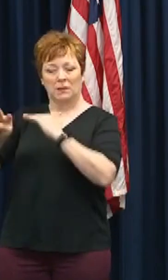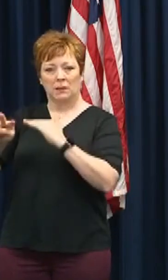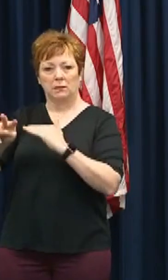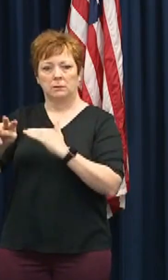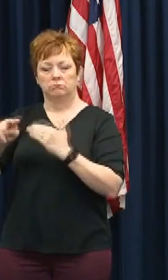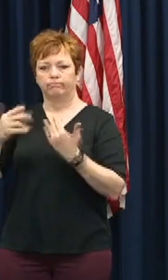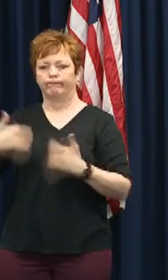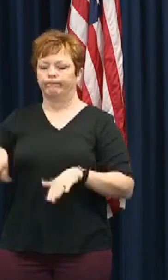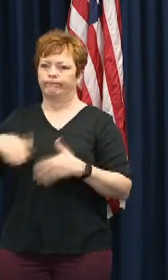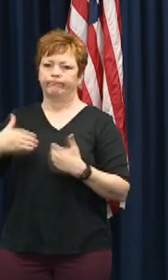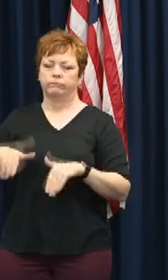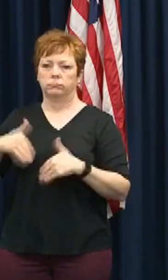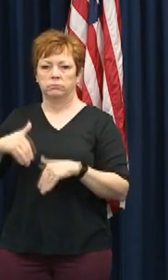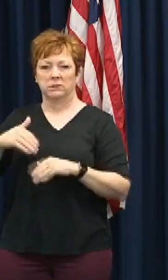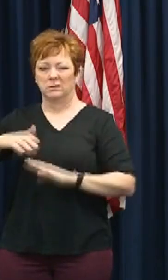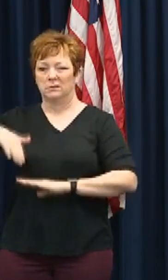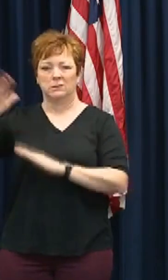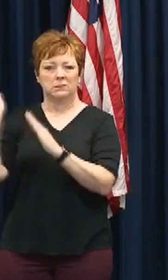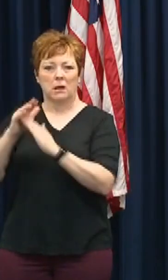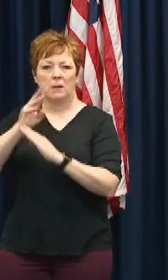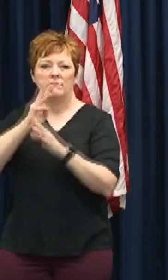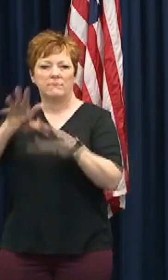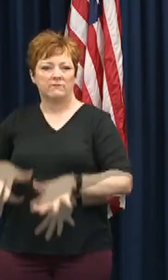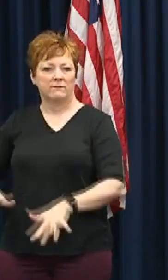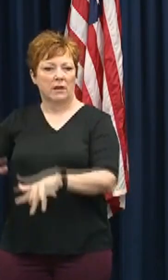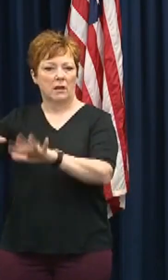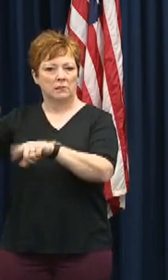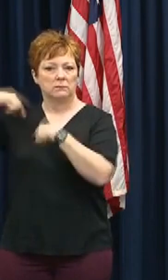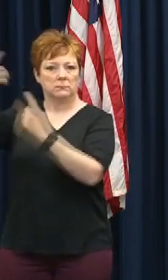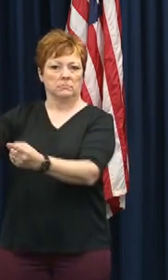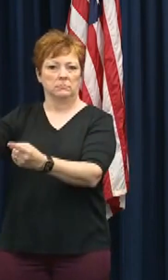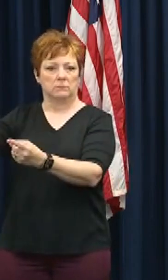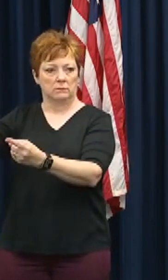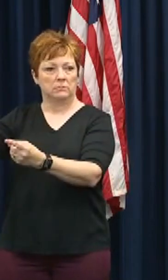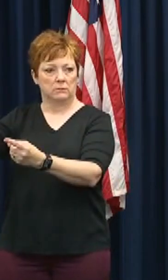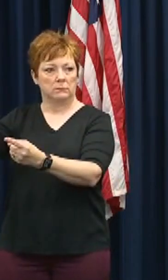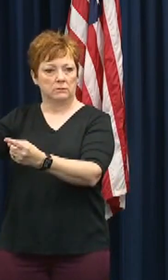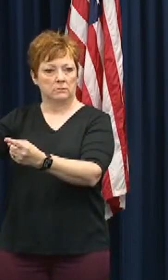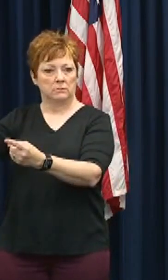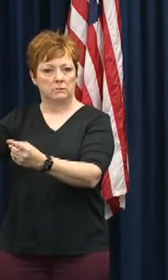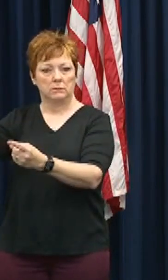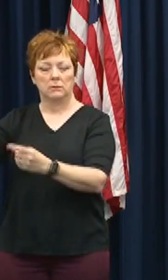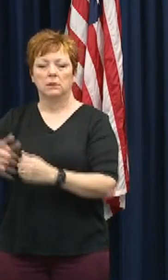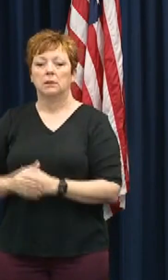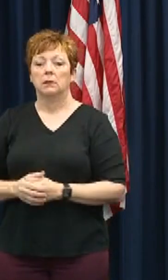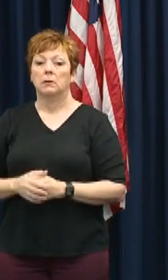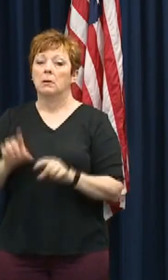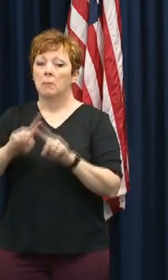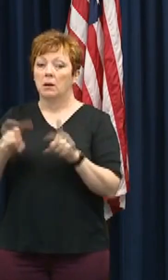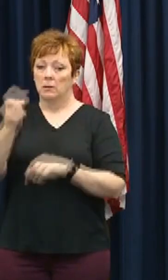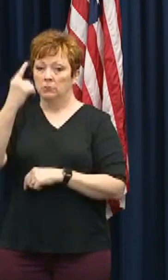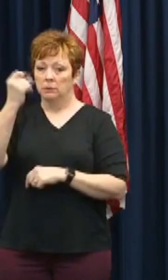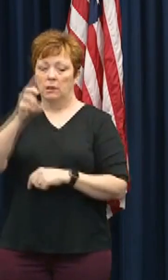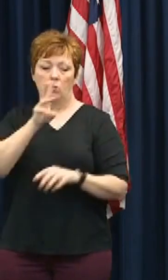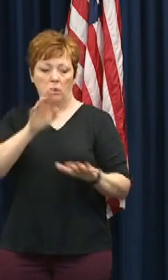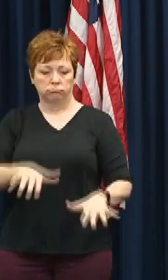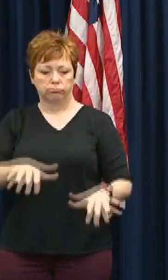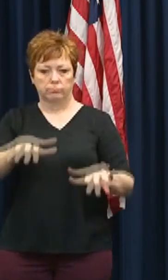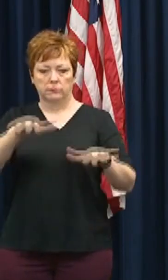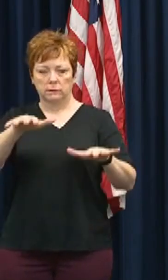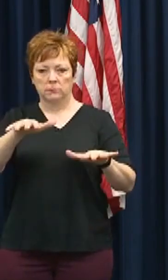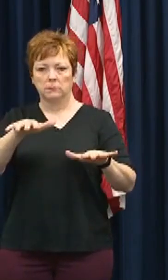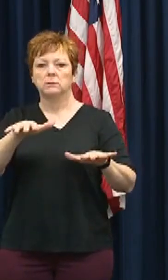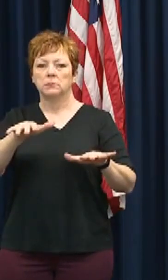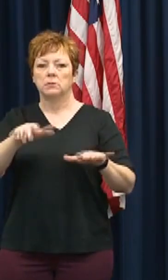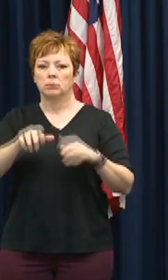perhaps breaking historic levels, and with rising water comes a greater risk for loss of